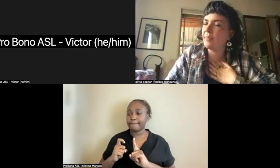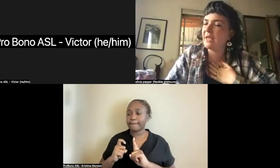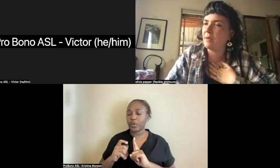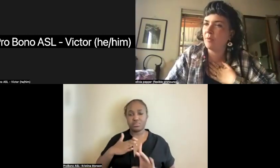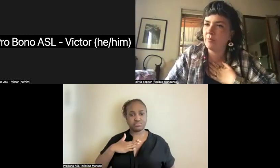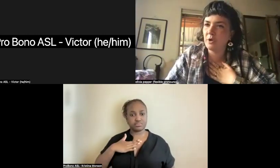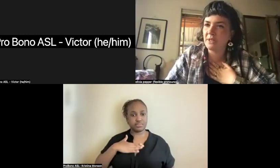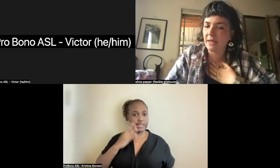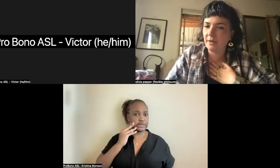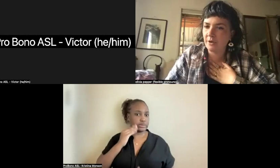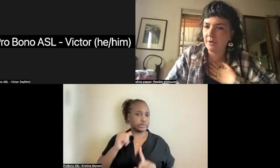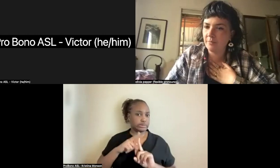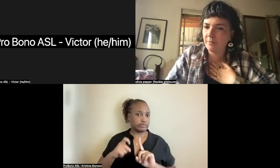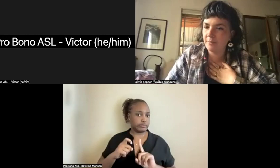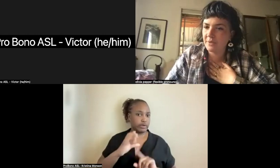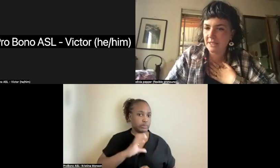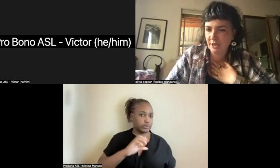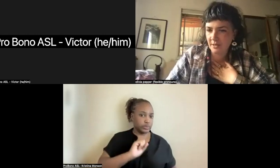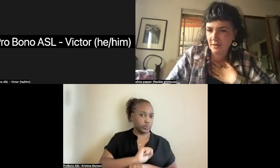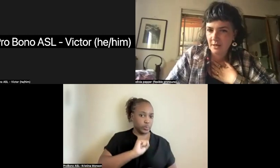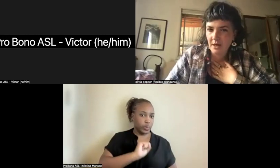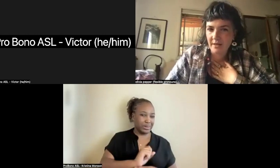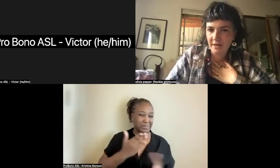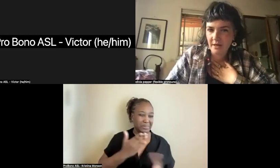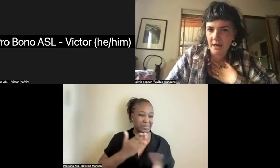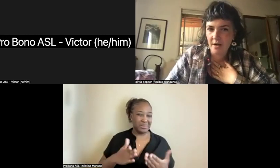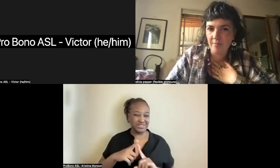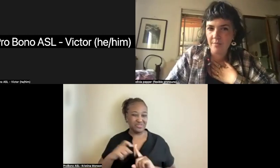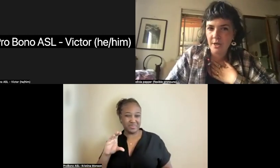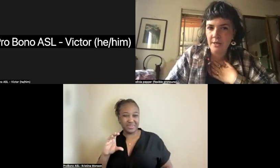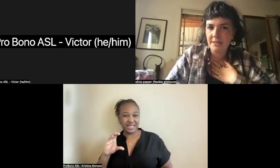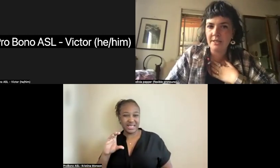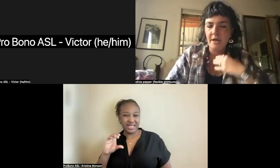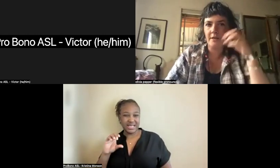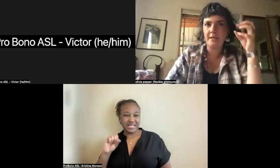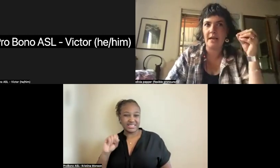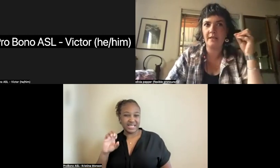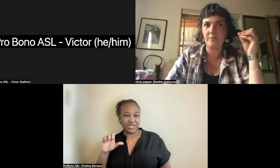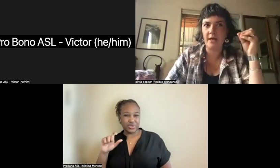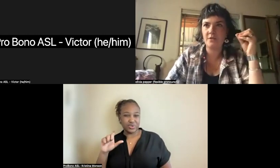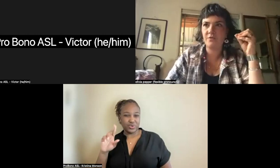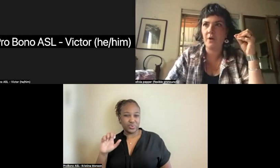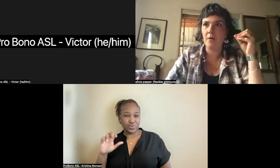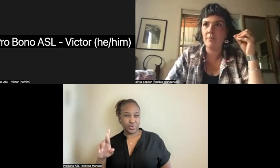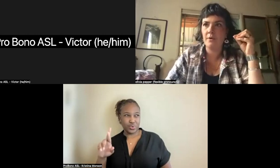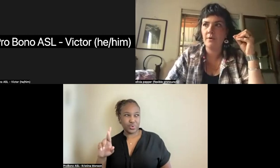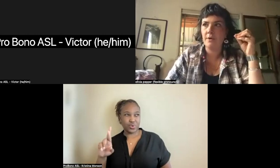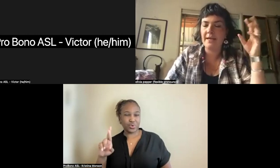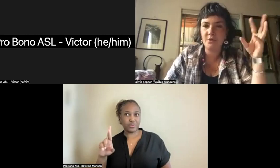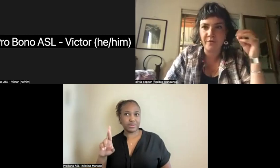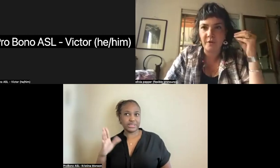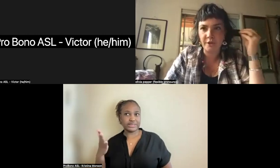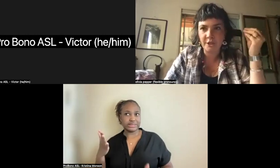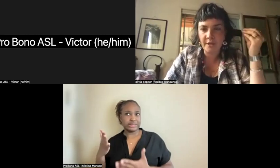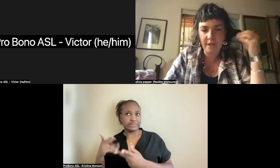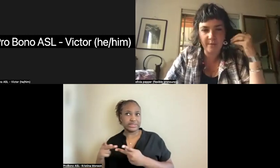work maybe came from a more secular position, I think, um, um, didn't exactly arise from any